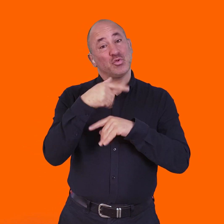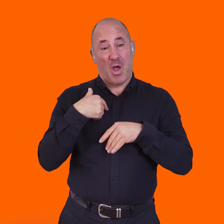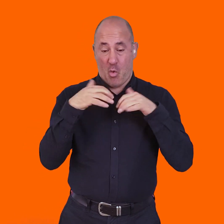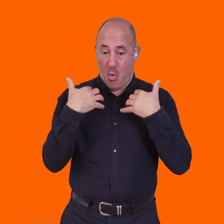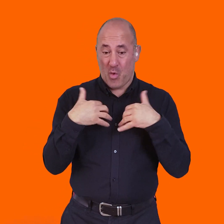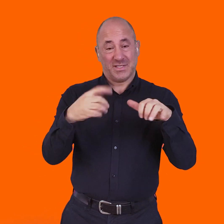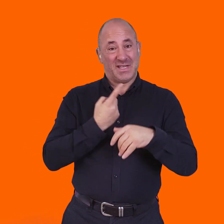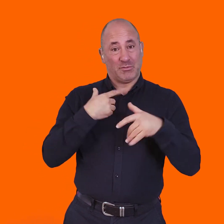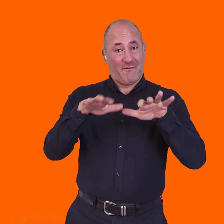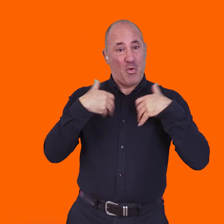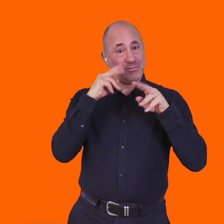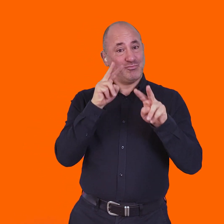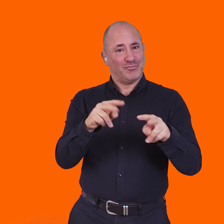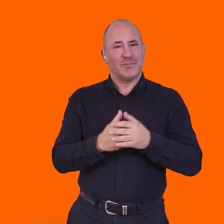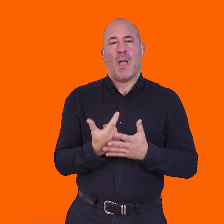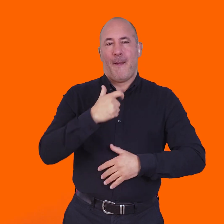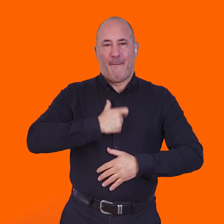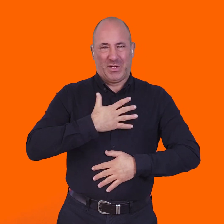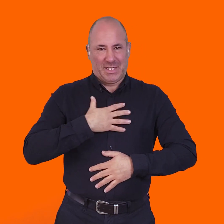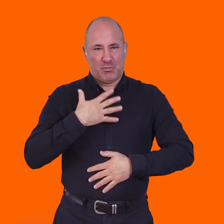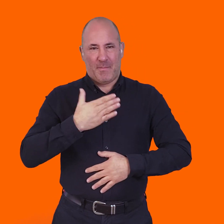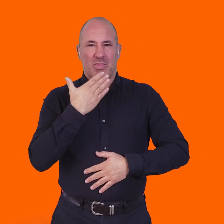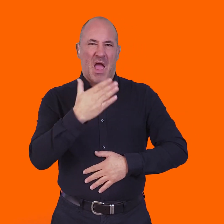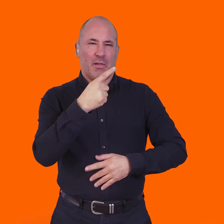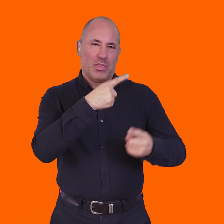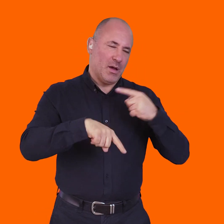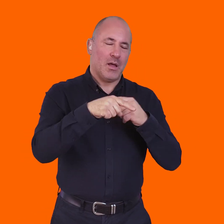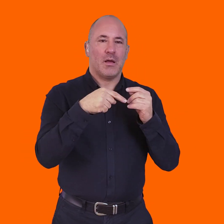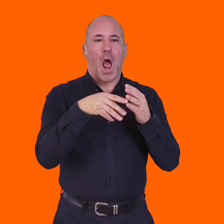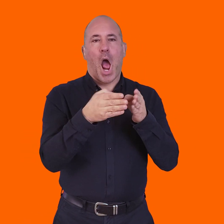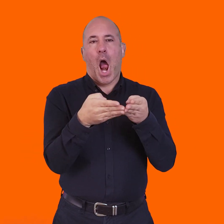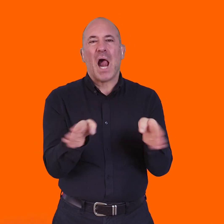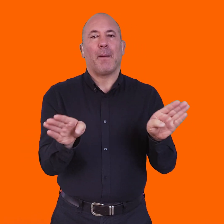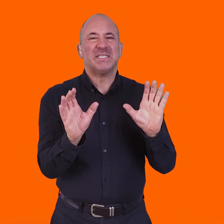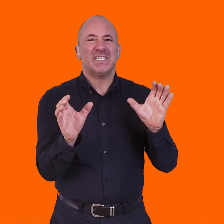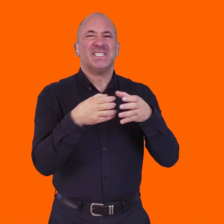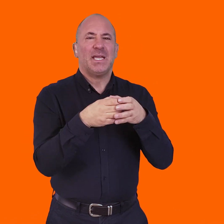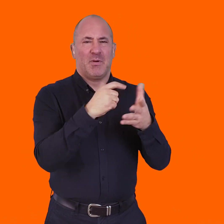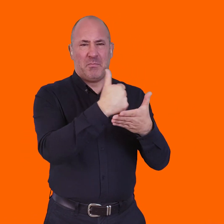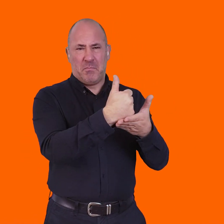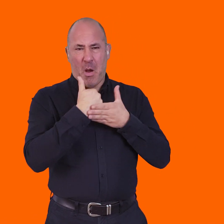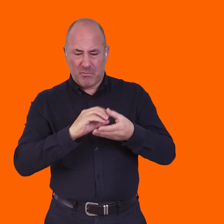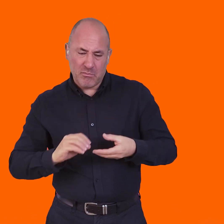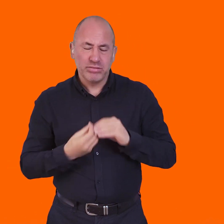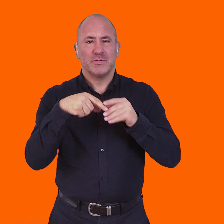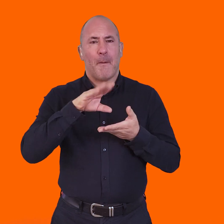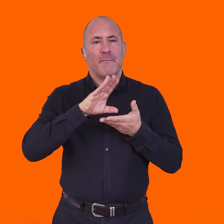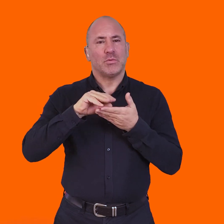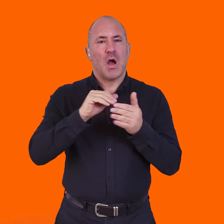and also to us as potential audience members. I personally would like to thank the entire Unlimited team